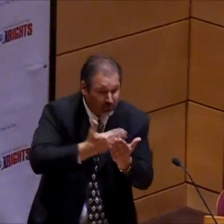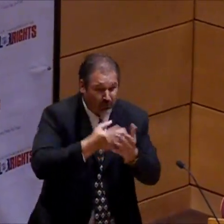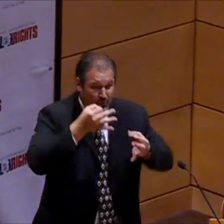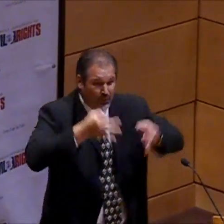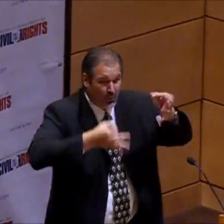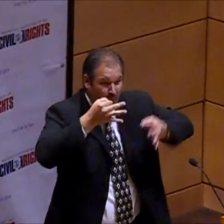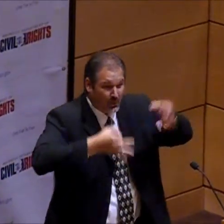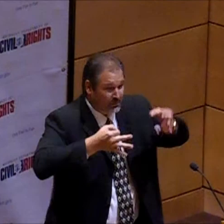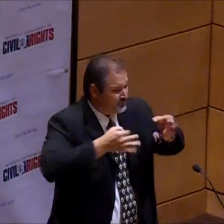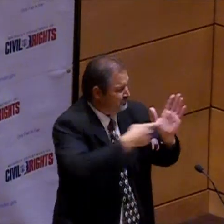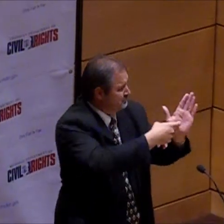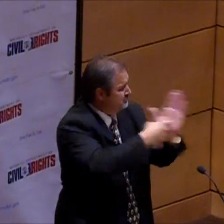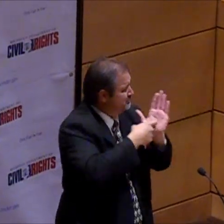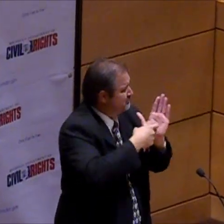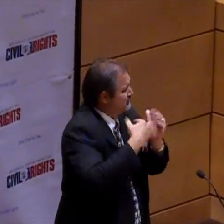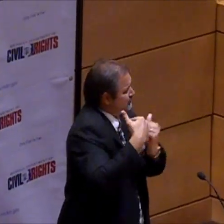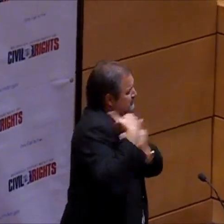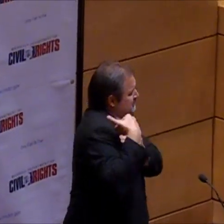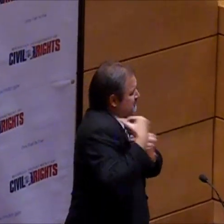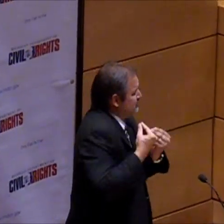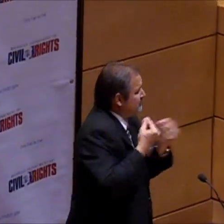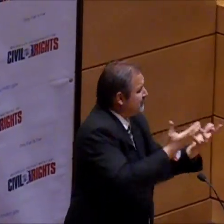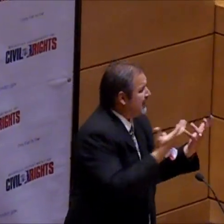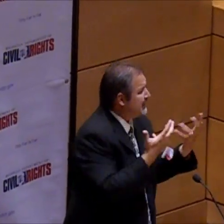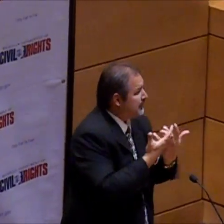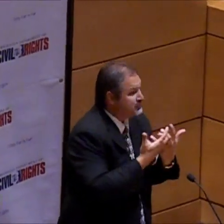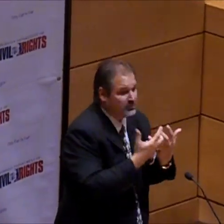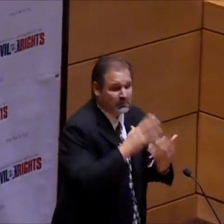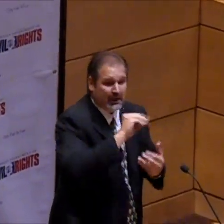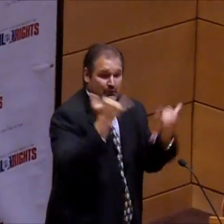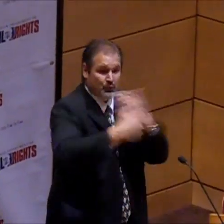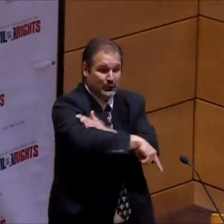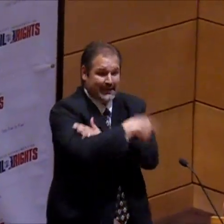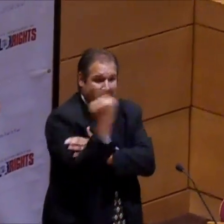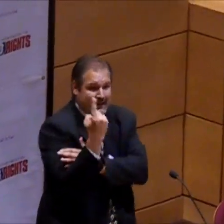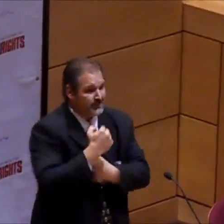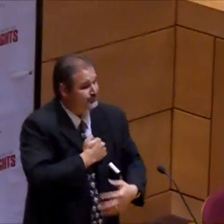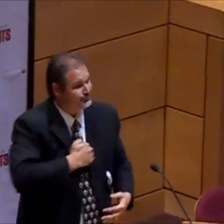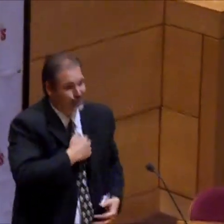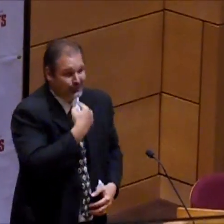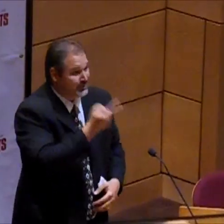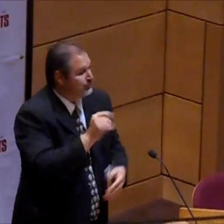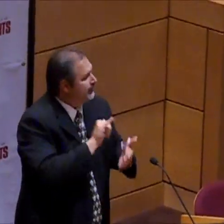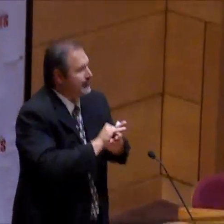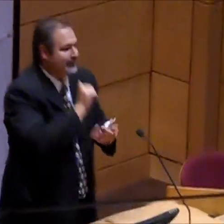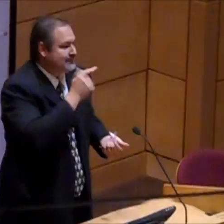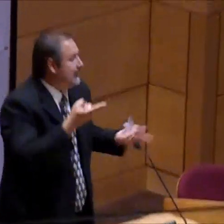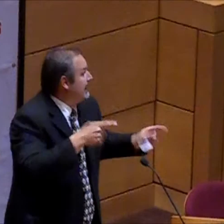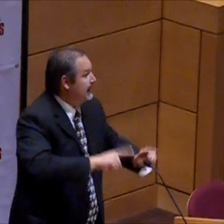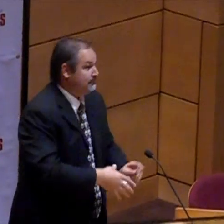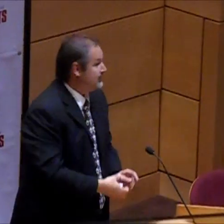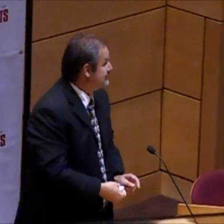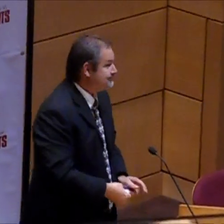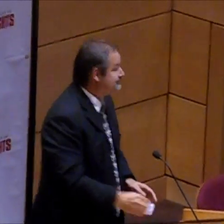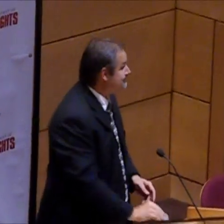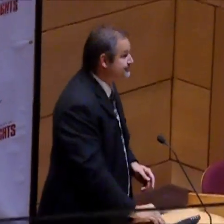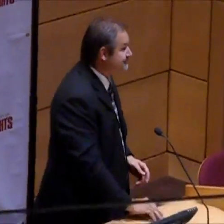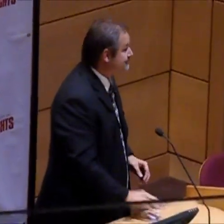publication saying that all the courts were mandated to provide accommodations. And today, I'm sorry to tell you, that's not happening.